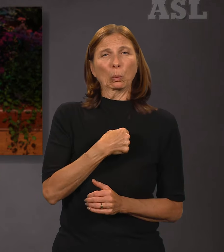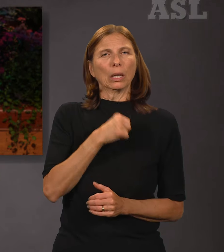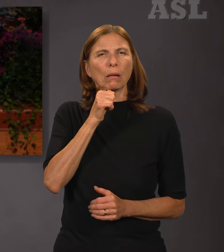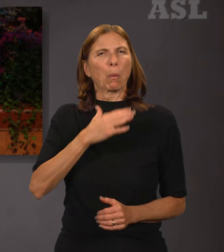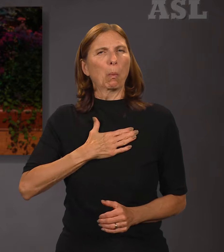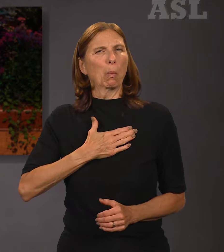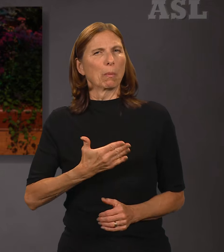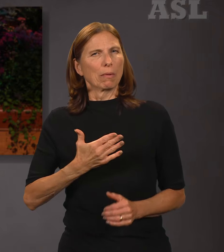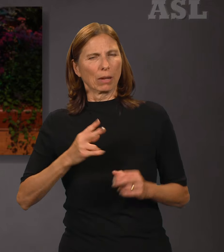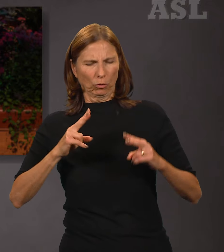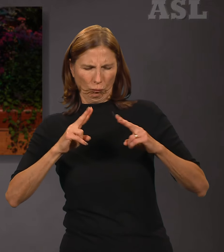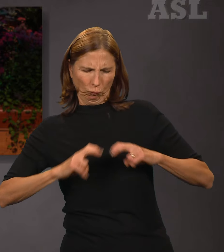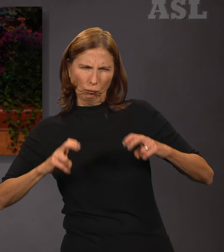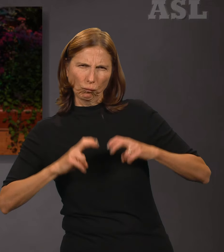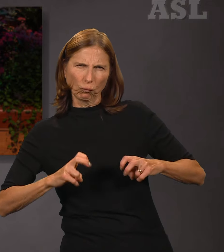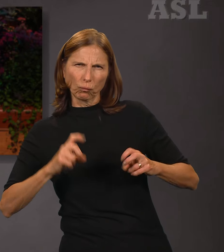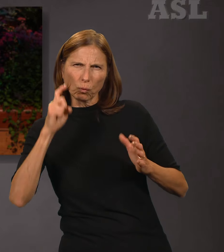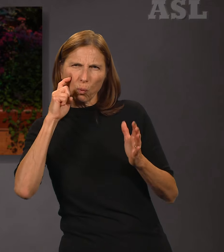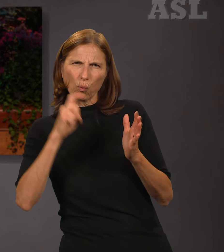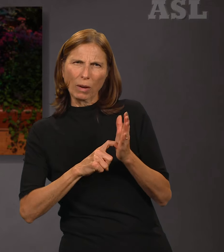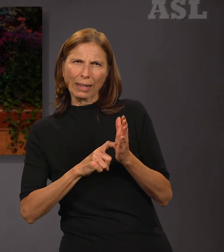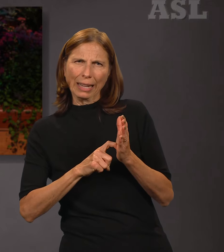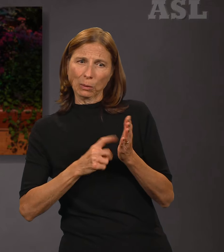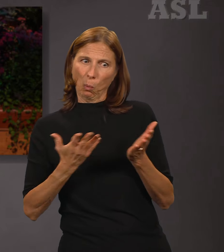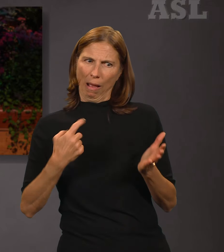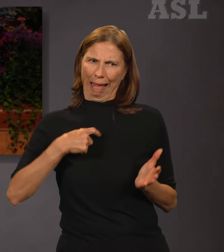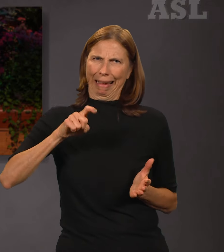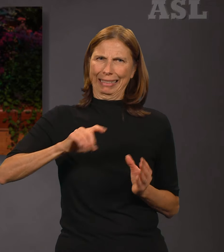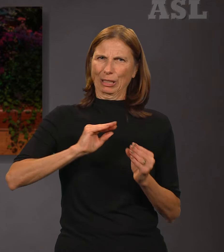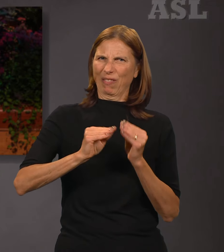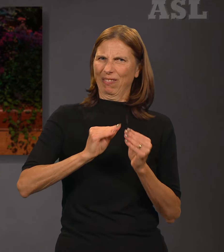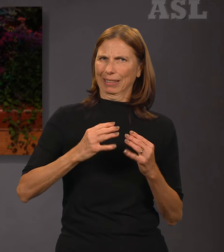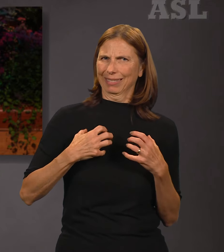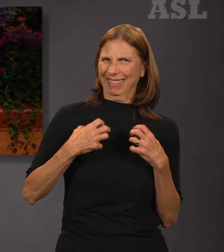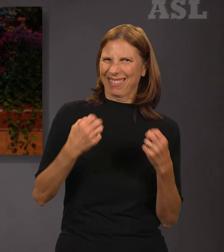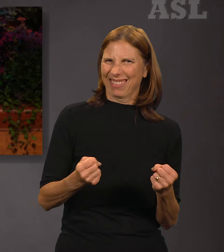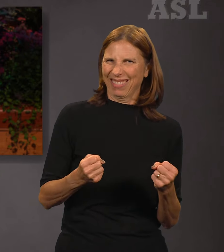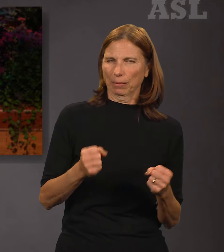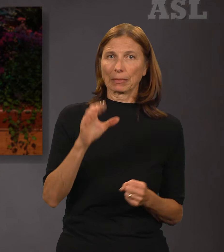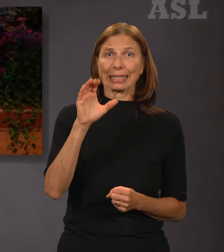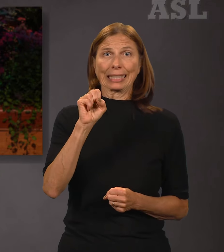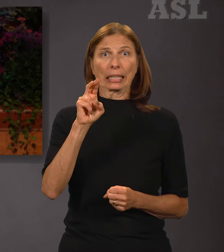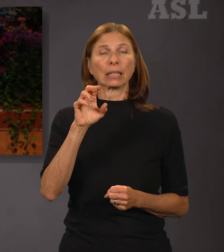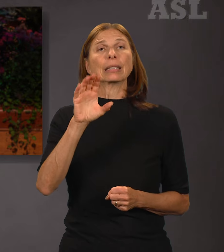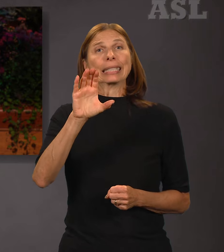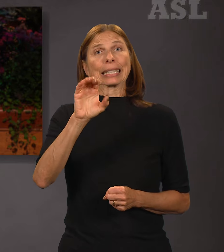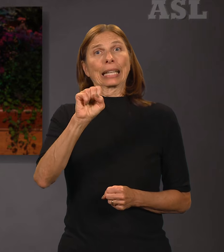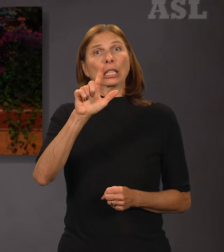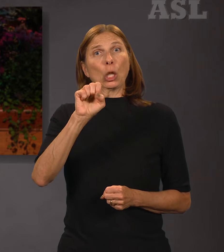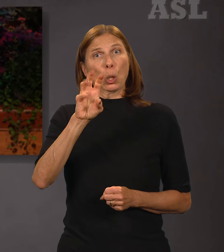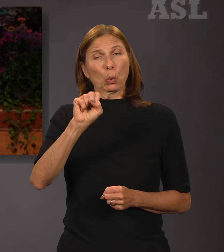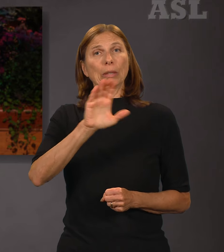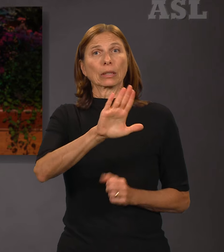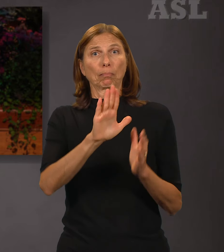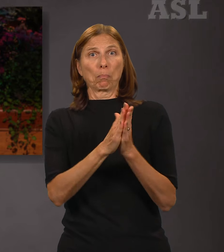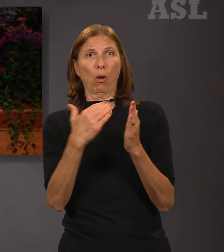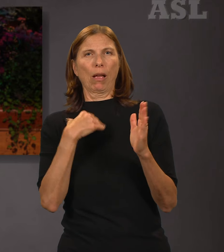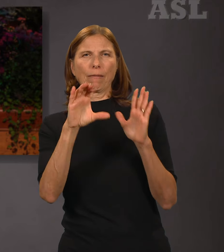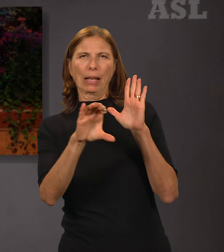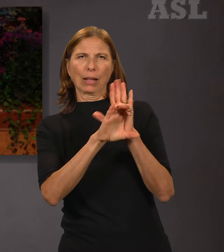really needs healing and repair. In C.S. Lutis' writings, Aslan poses these words to a man that has entangled